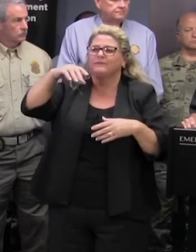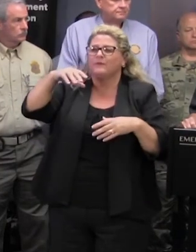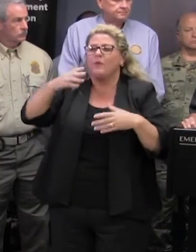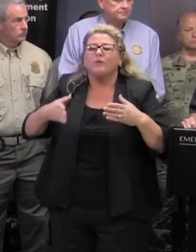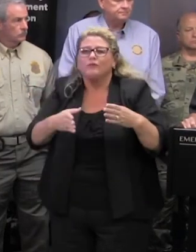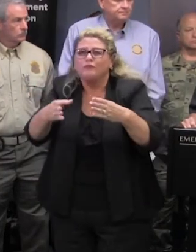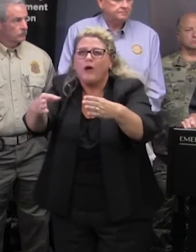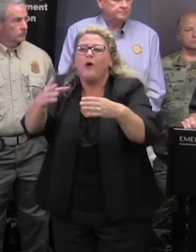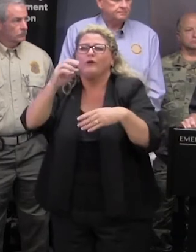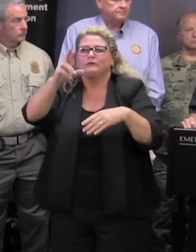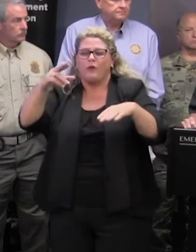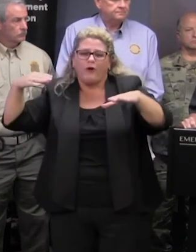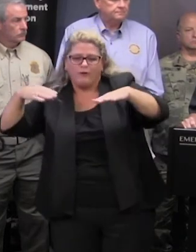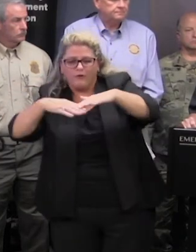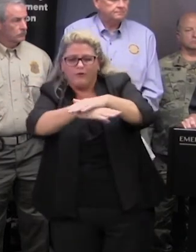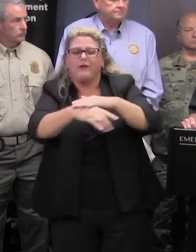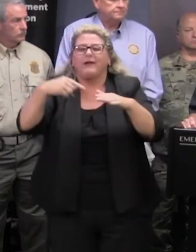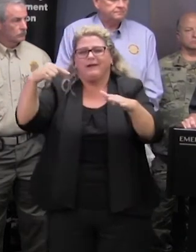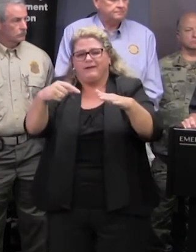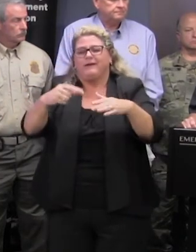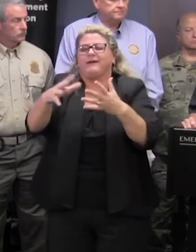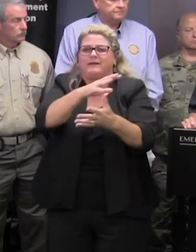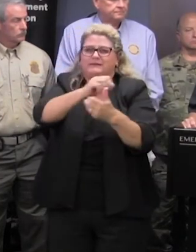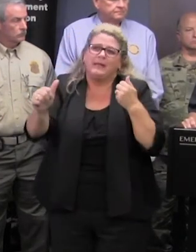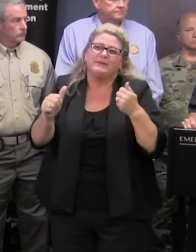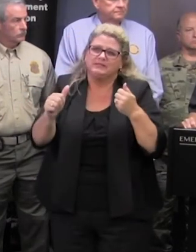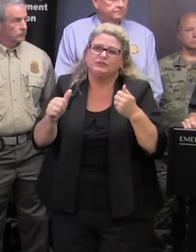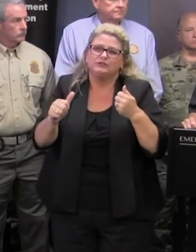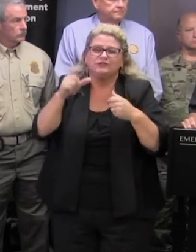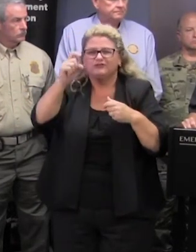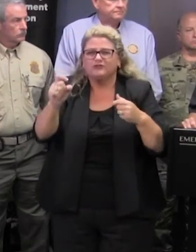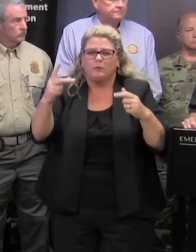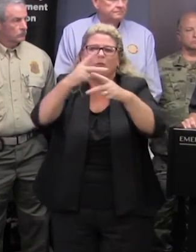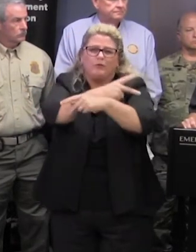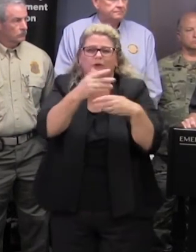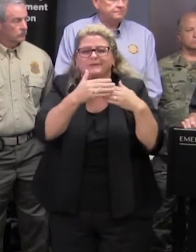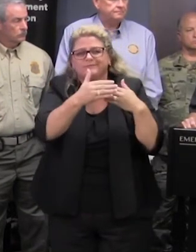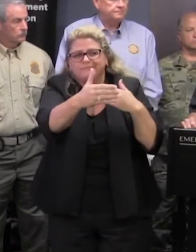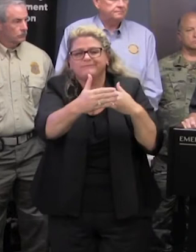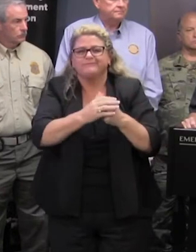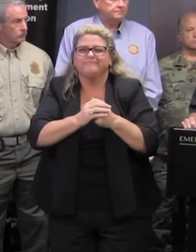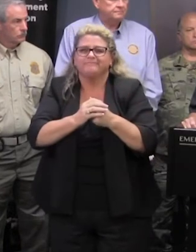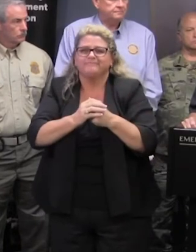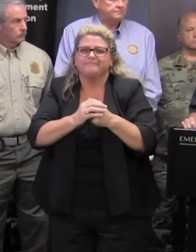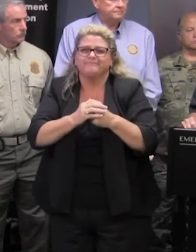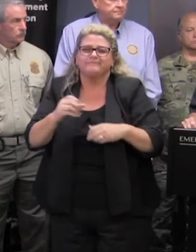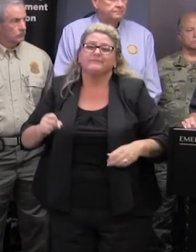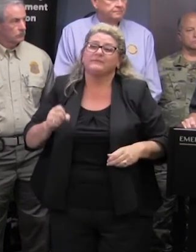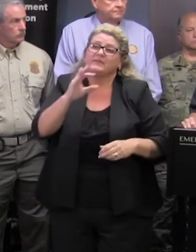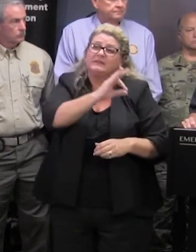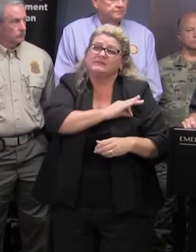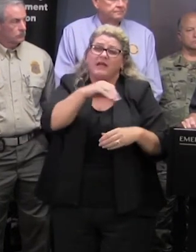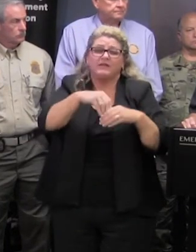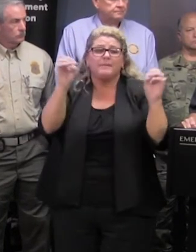damaged and we expect them to increase over the next few days as well we have our personal uh embedded in emergency